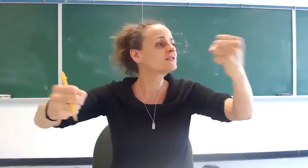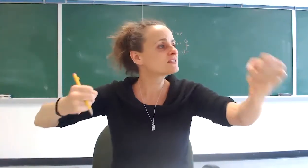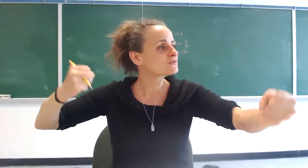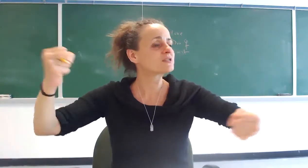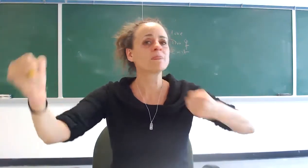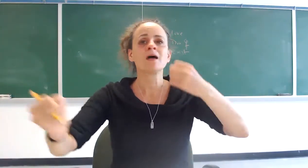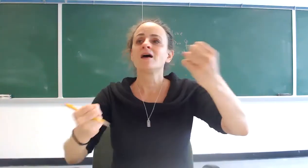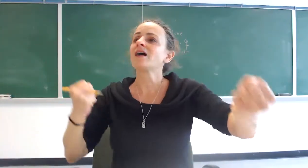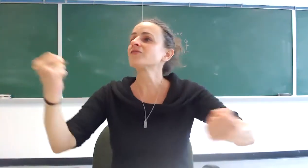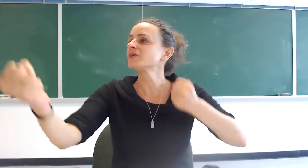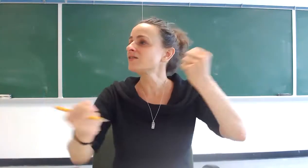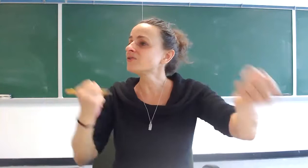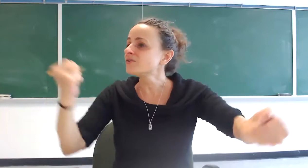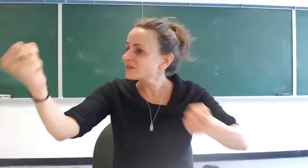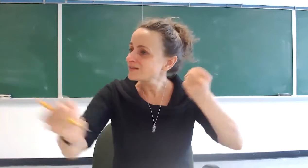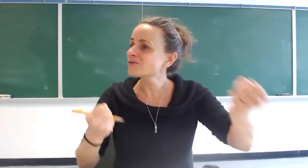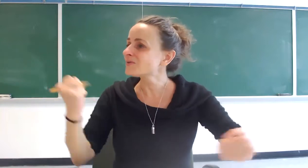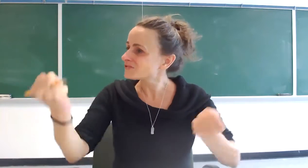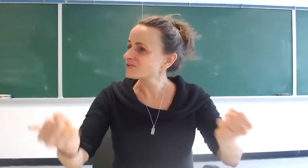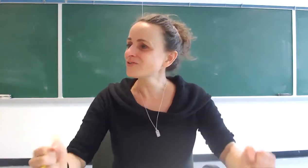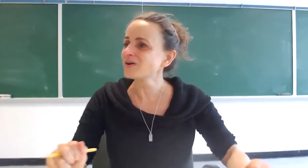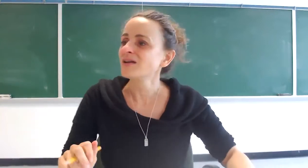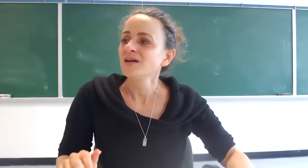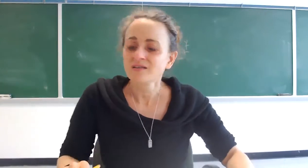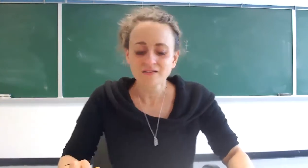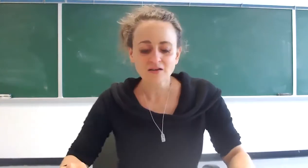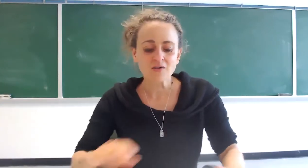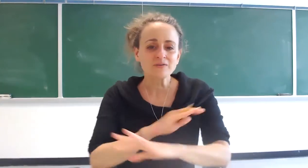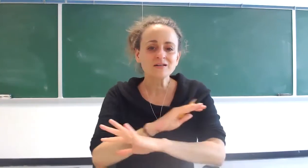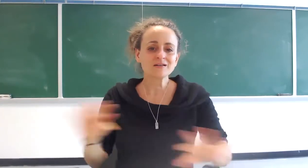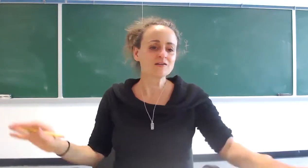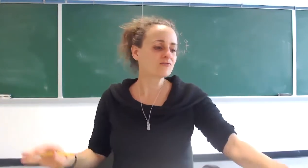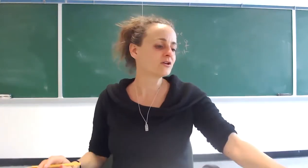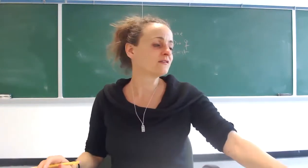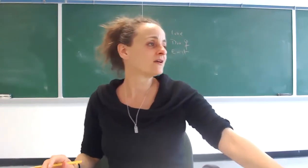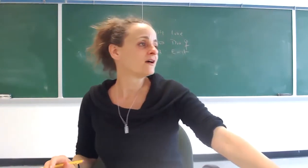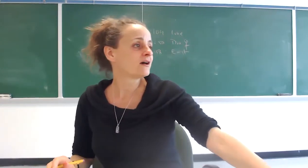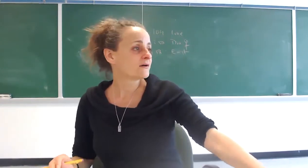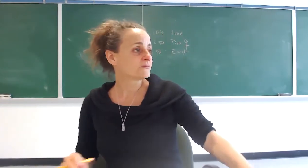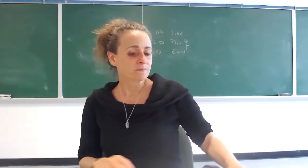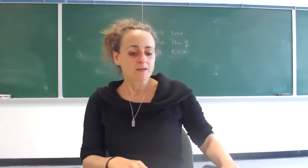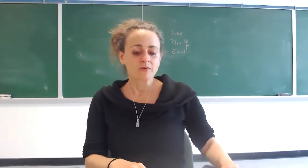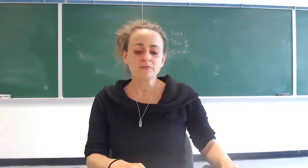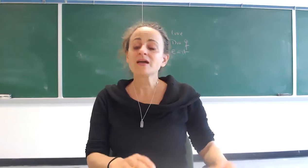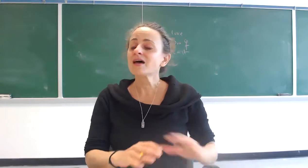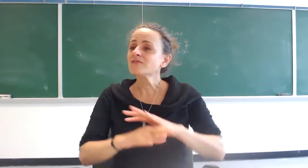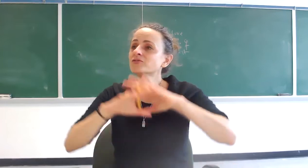history as we have learned in the scriptures right this is a completely different um we we have to